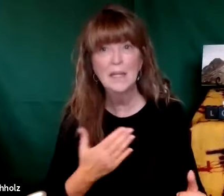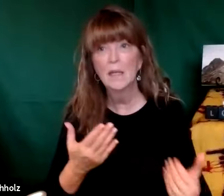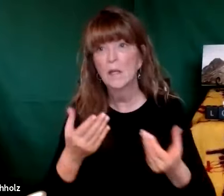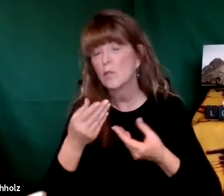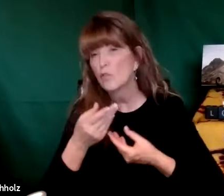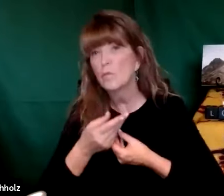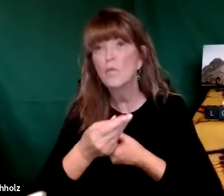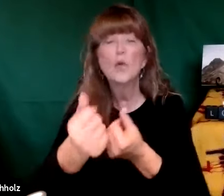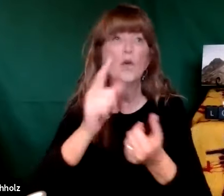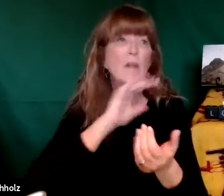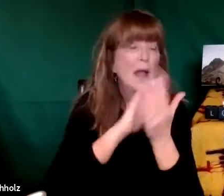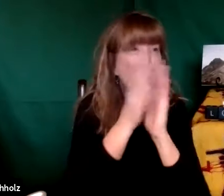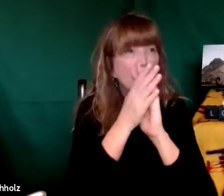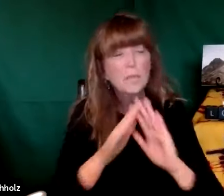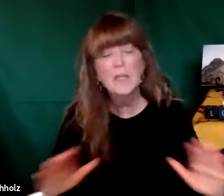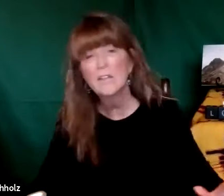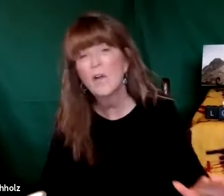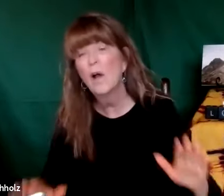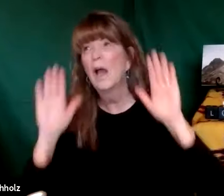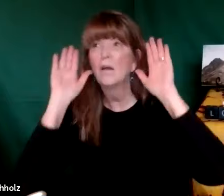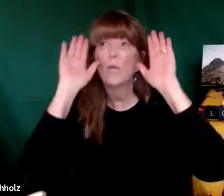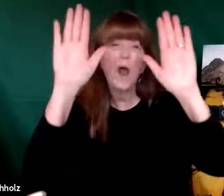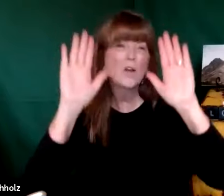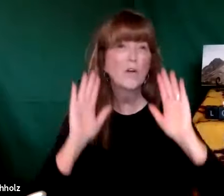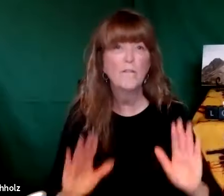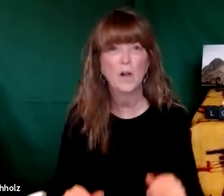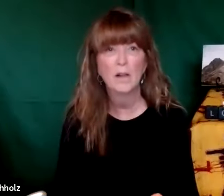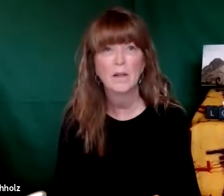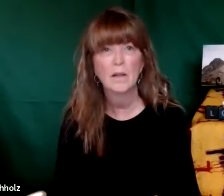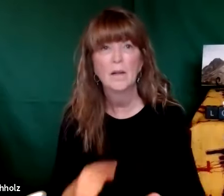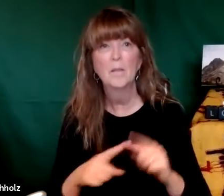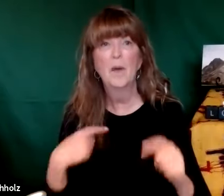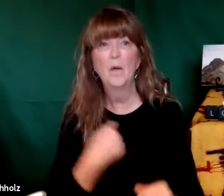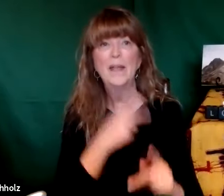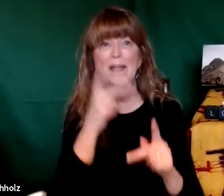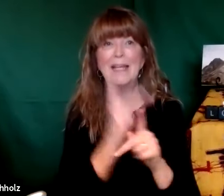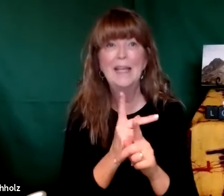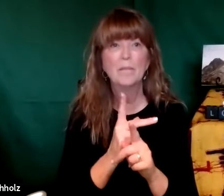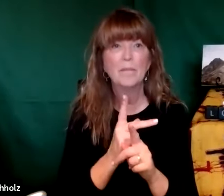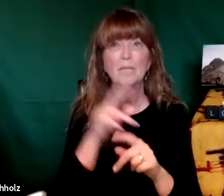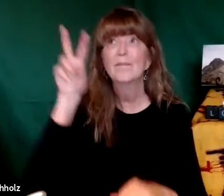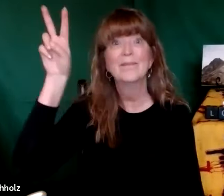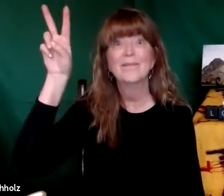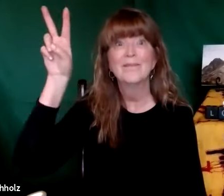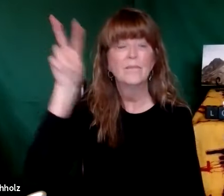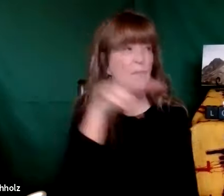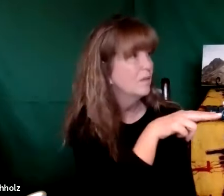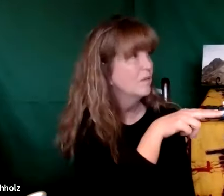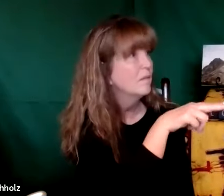god wants our life to be happy and smooth and full of peace and wonderful but